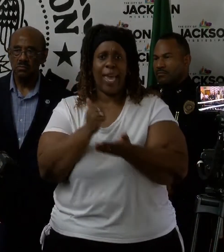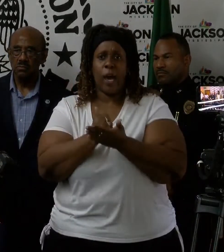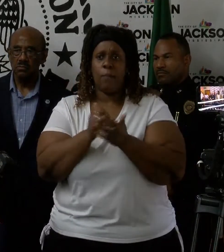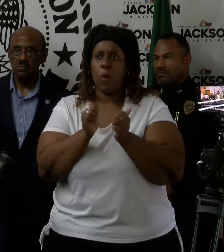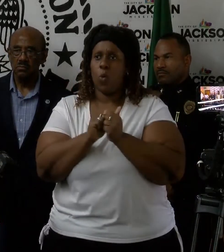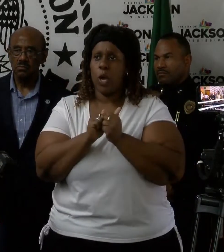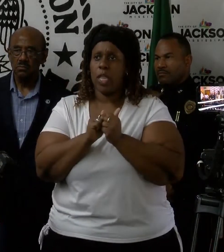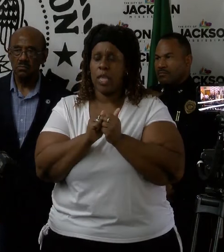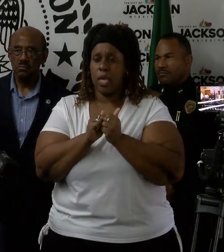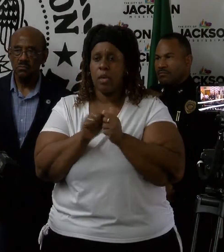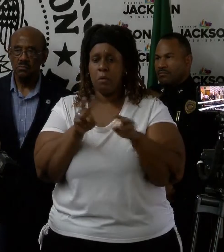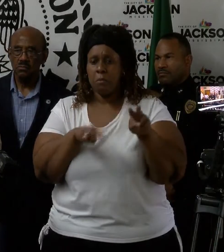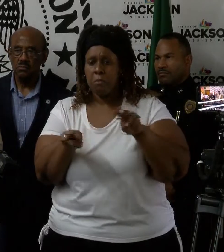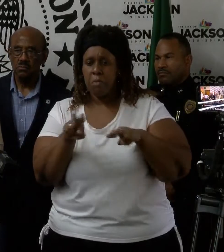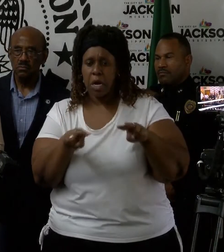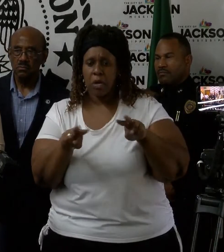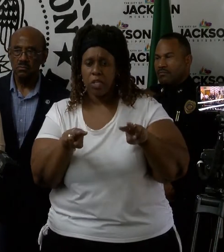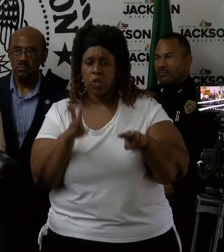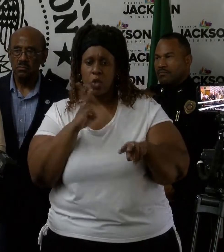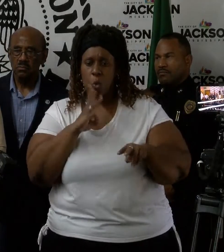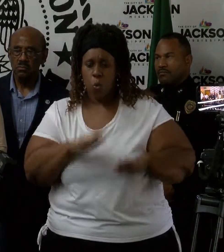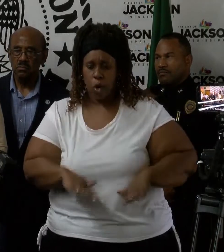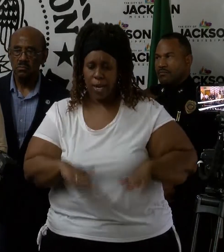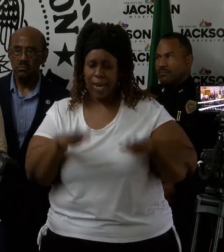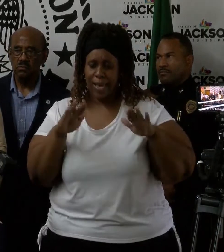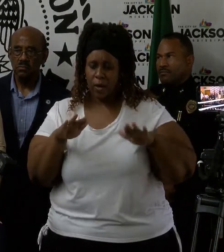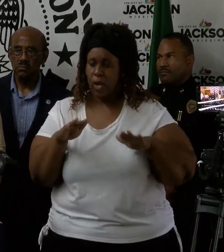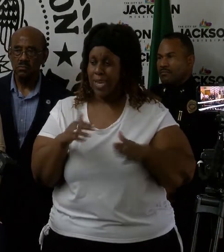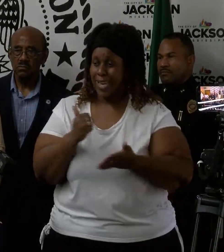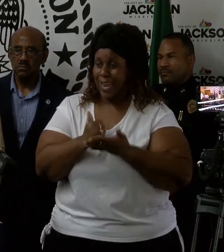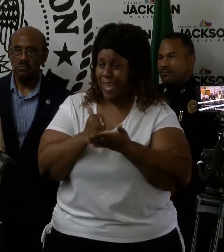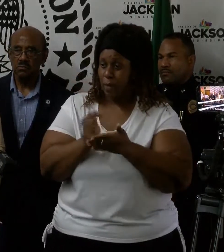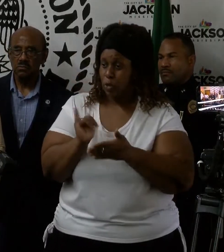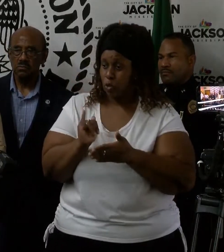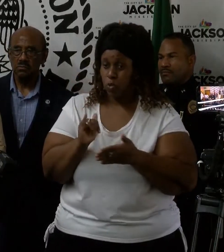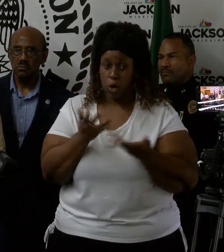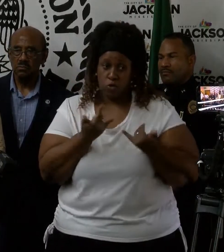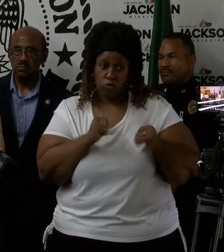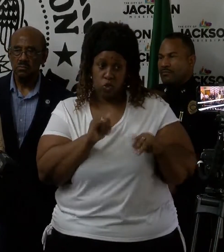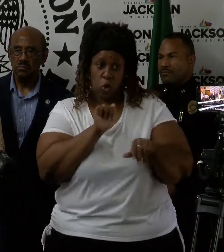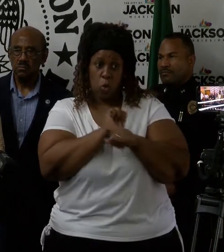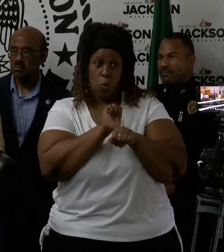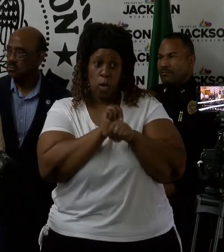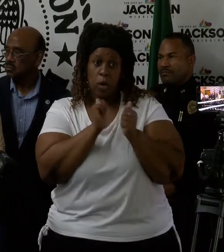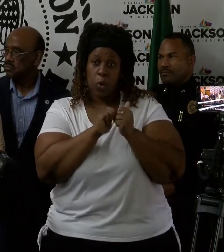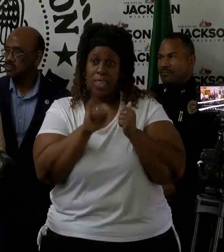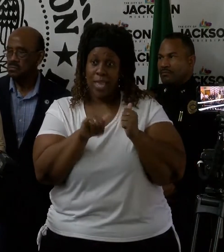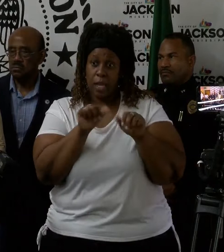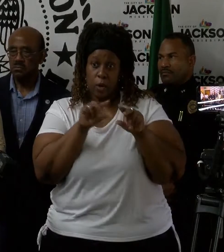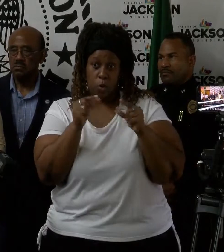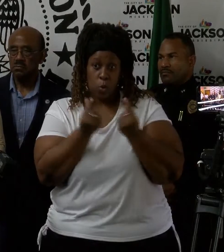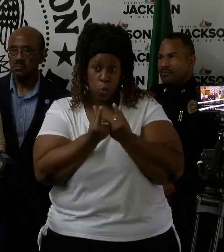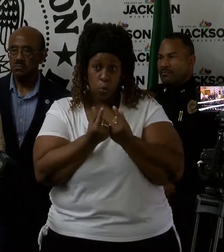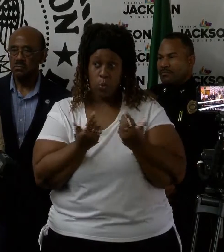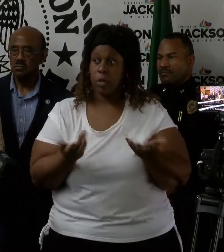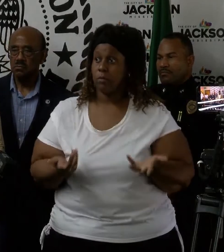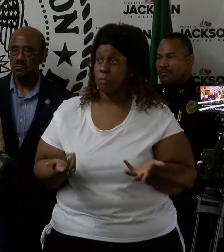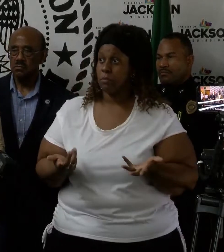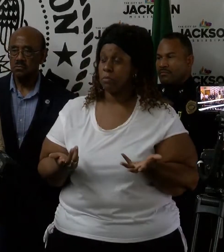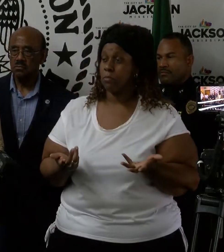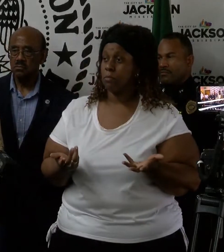areas once the water rose as well as maybe some rescues. Is there any coordination happening or is it too soon to know that?